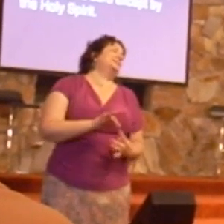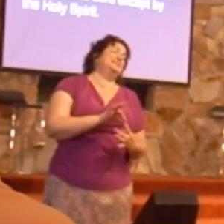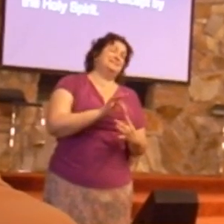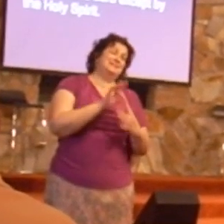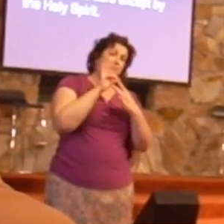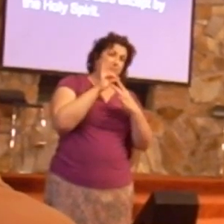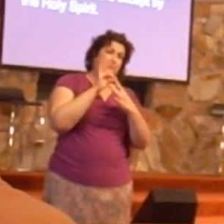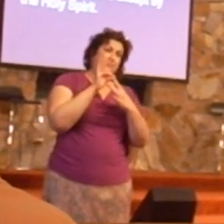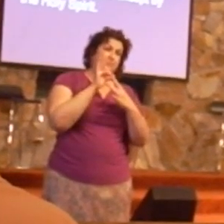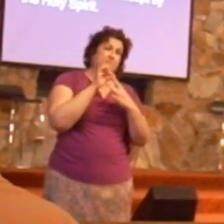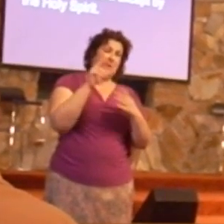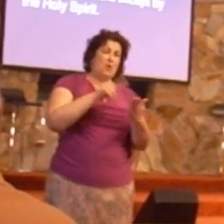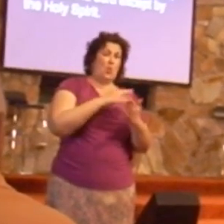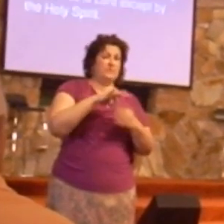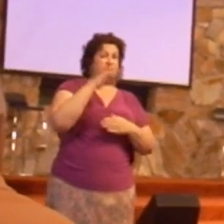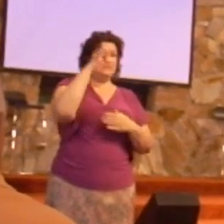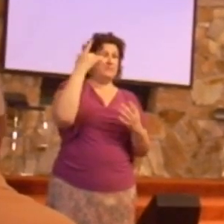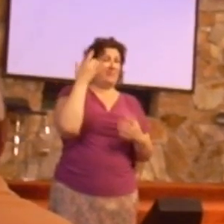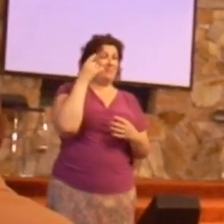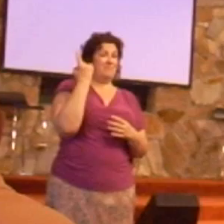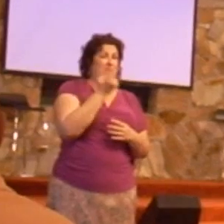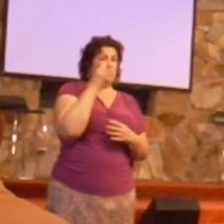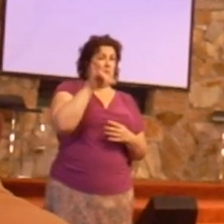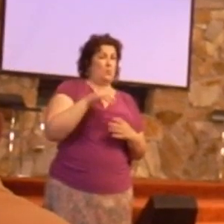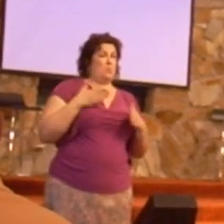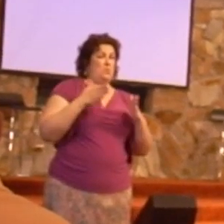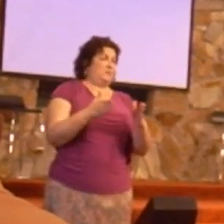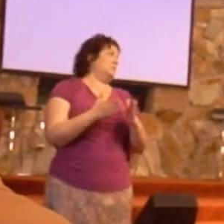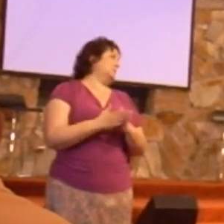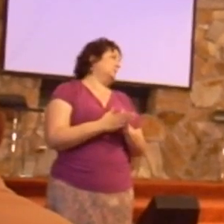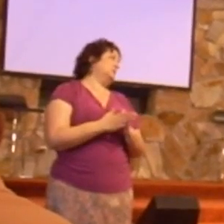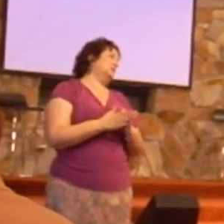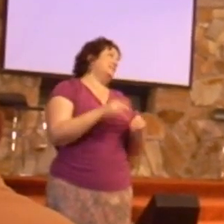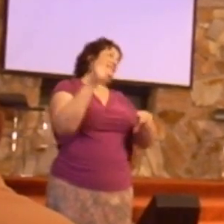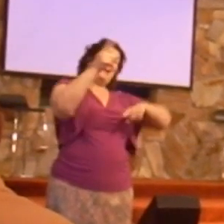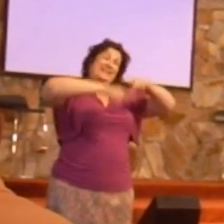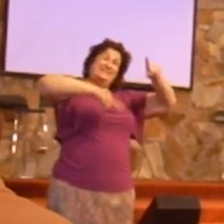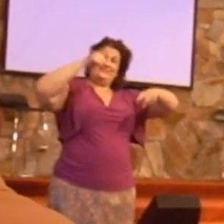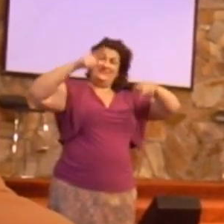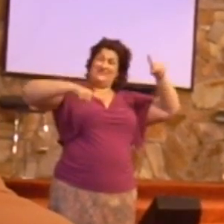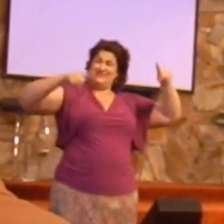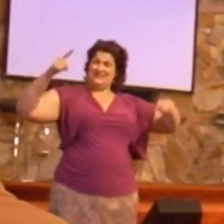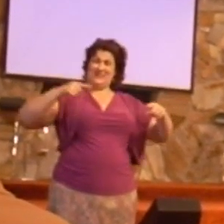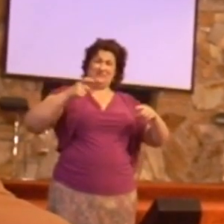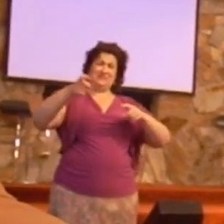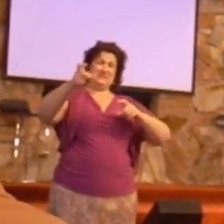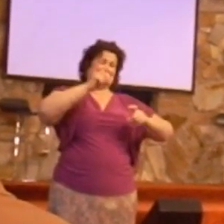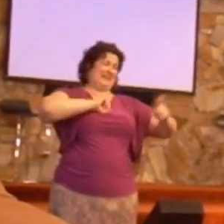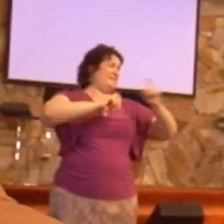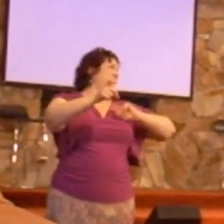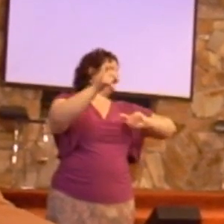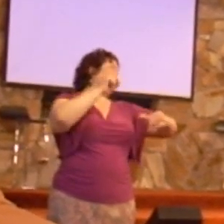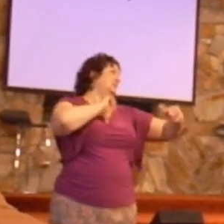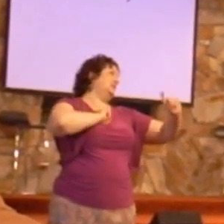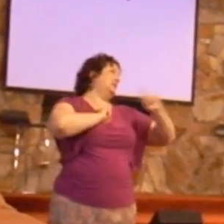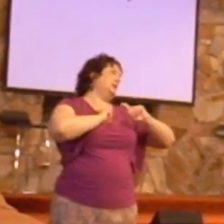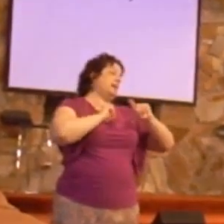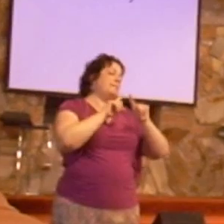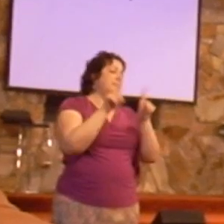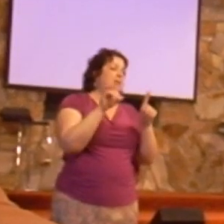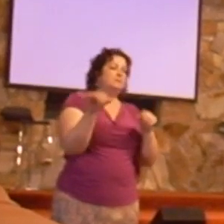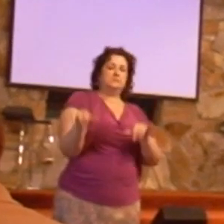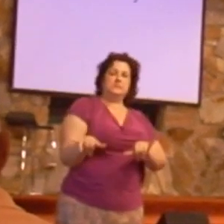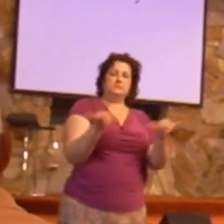Verse 4, there are diversities of gifts, but the same Spirit.